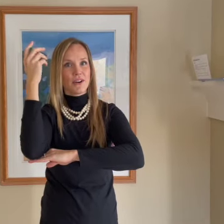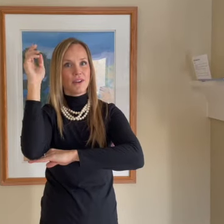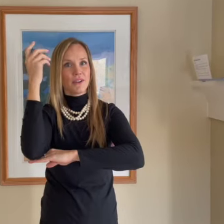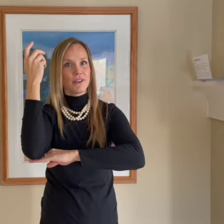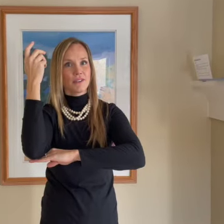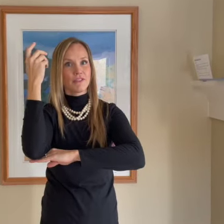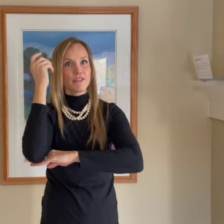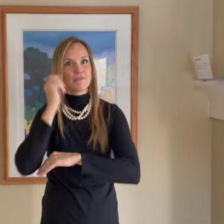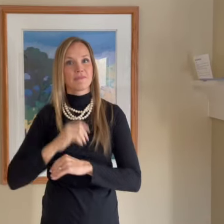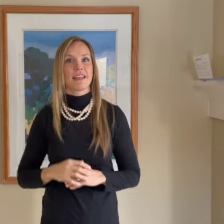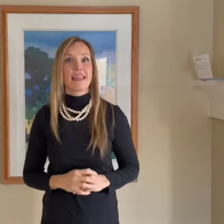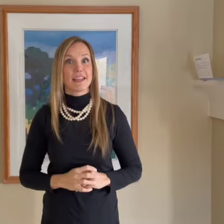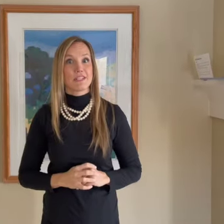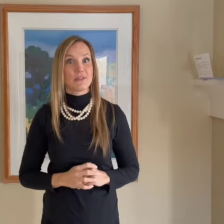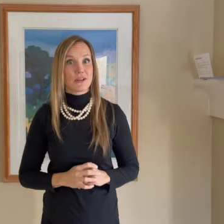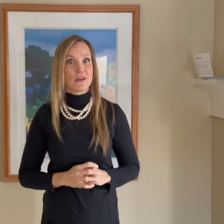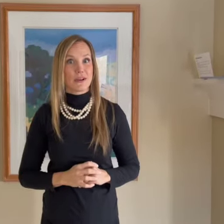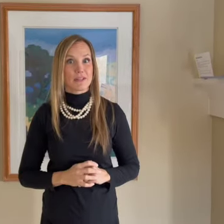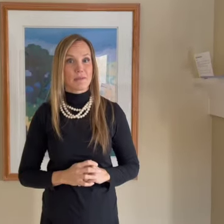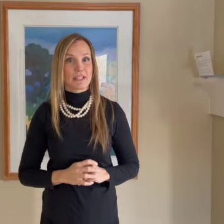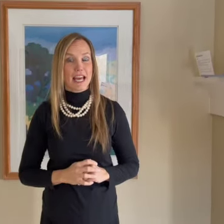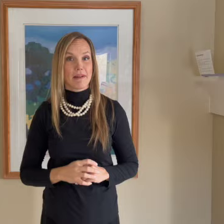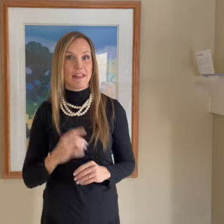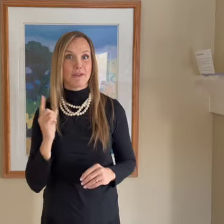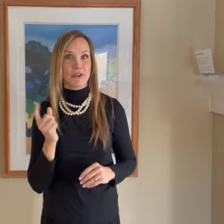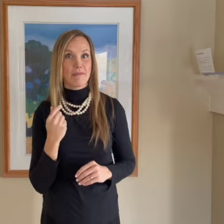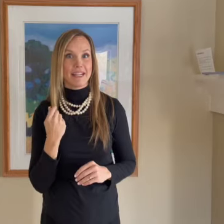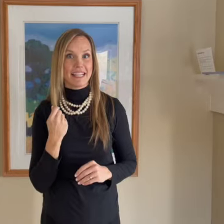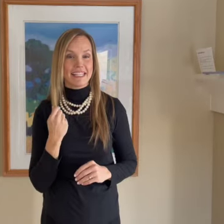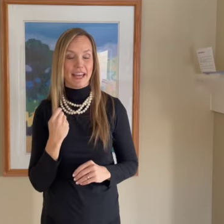Let's do the chorus one more time, and then we'll try putting it together.